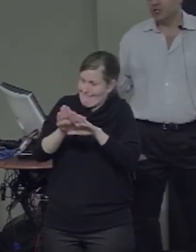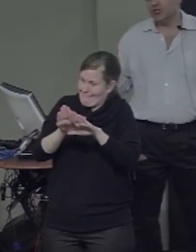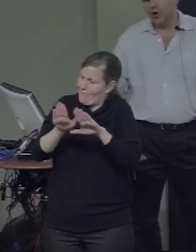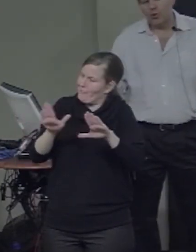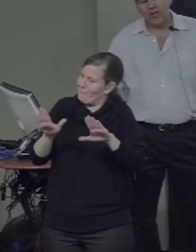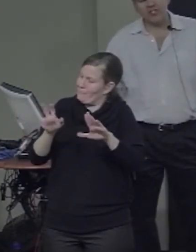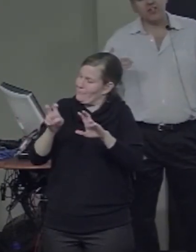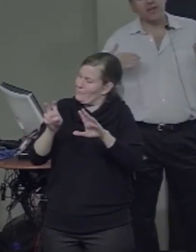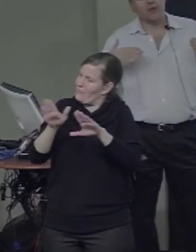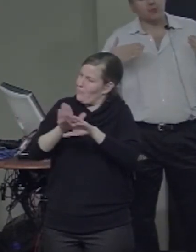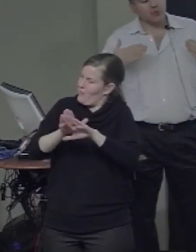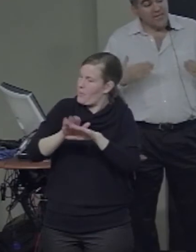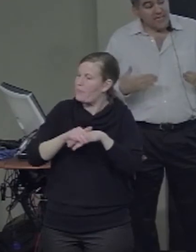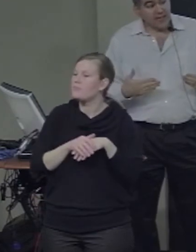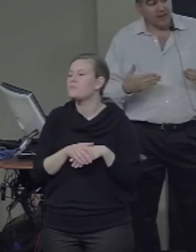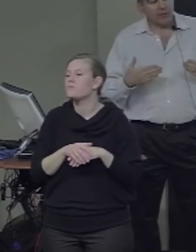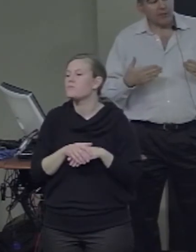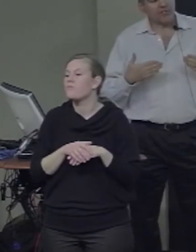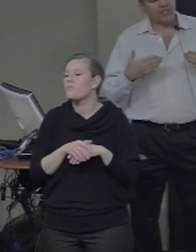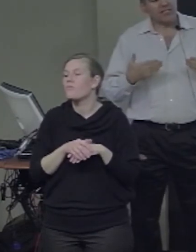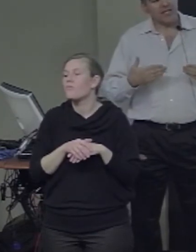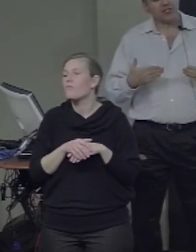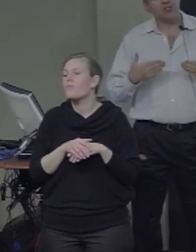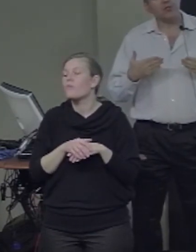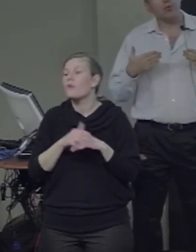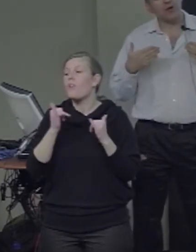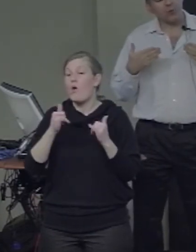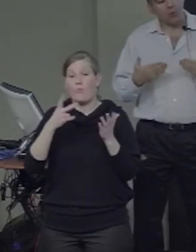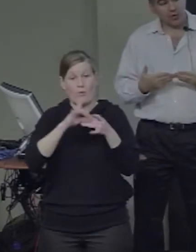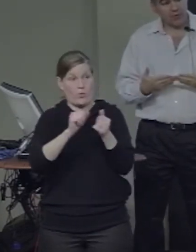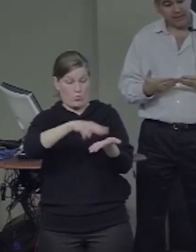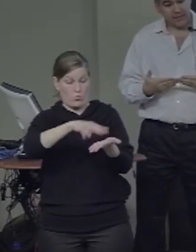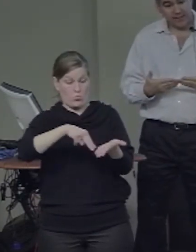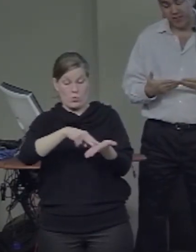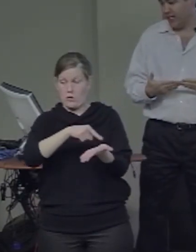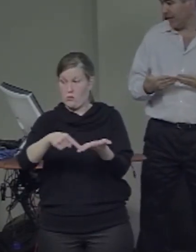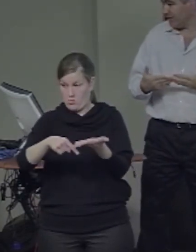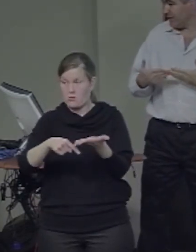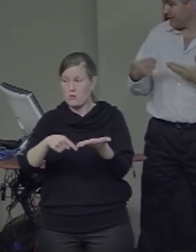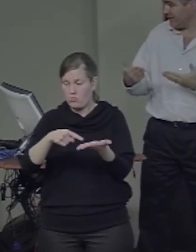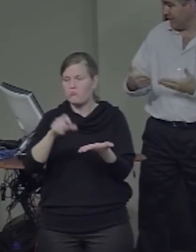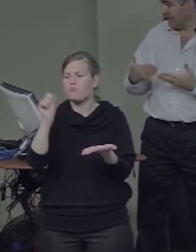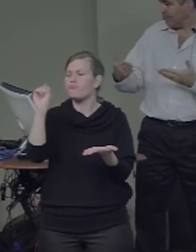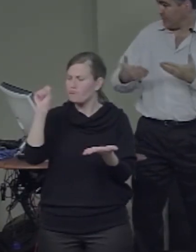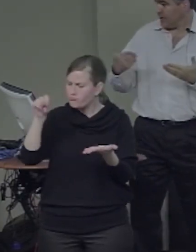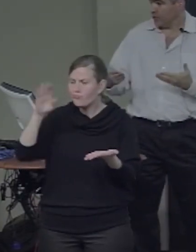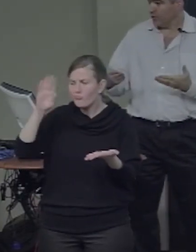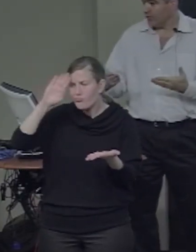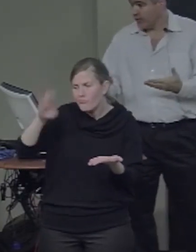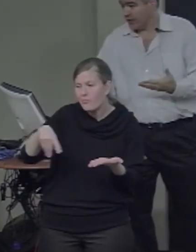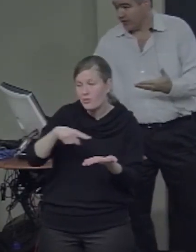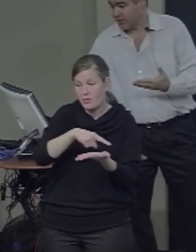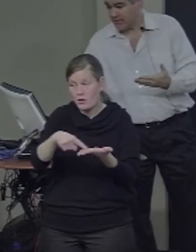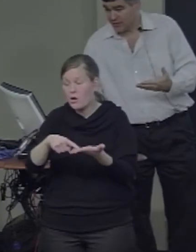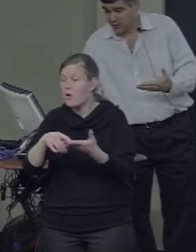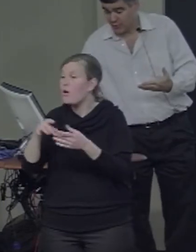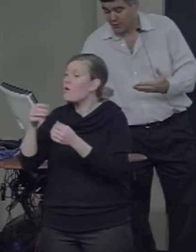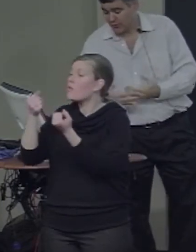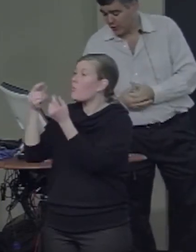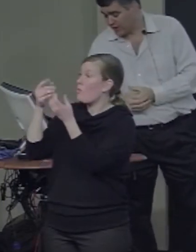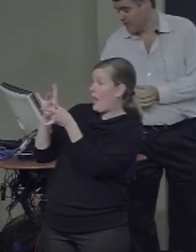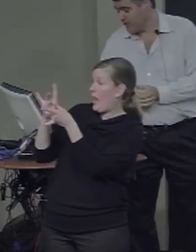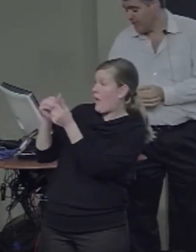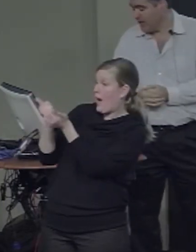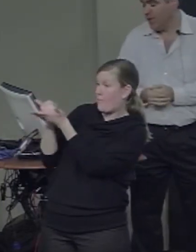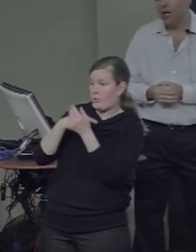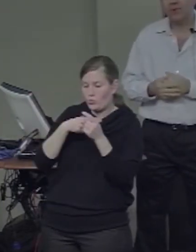There's no question that representation supporting word recognition have to develop in the early years as children